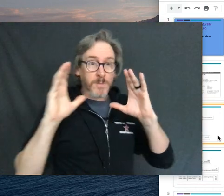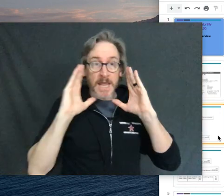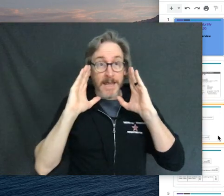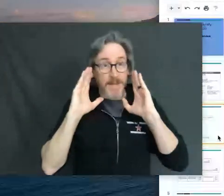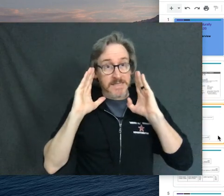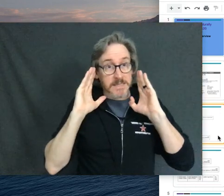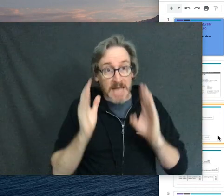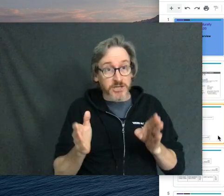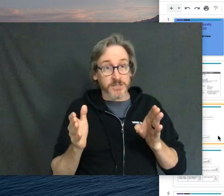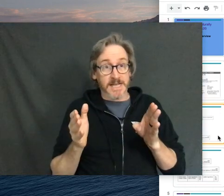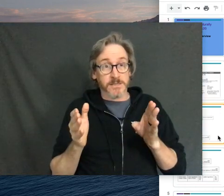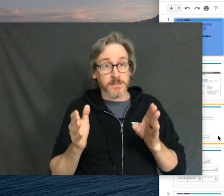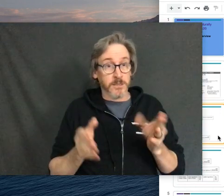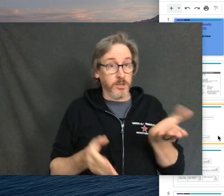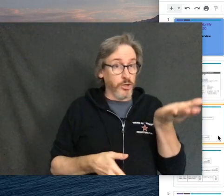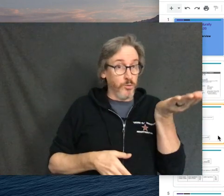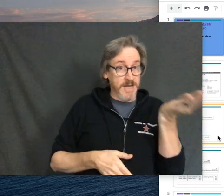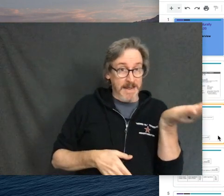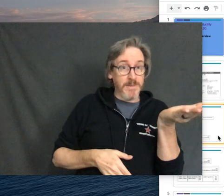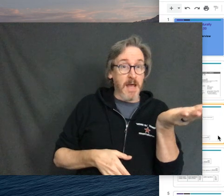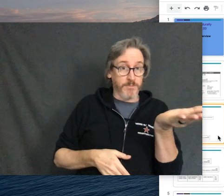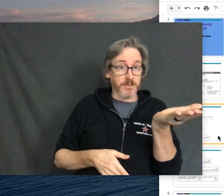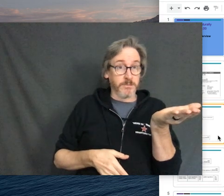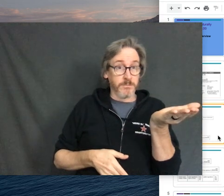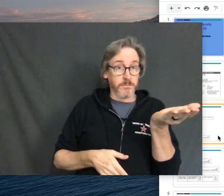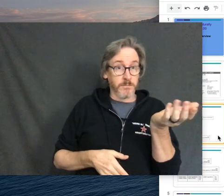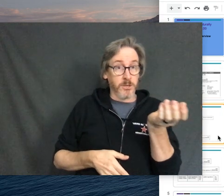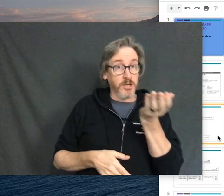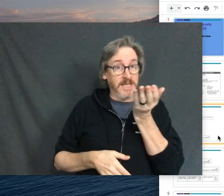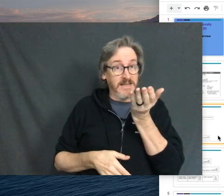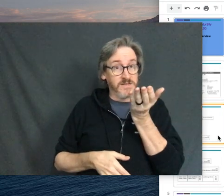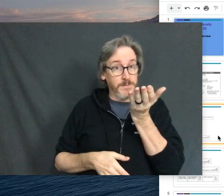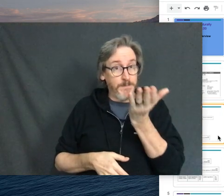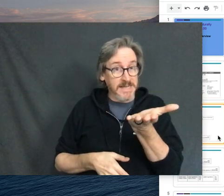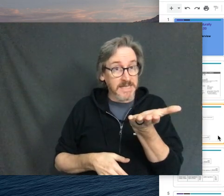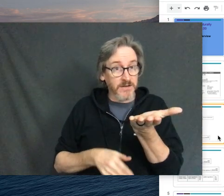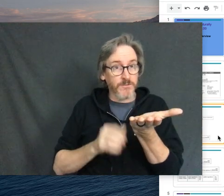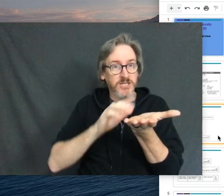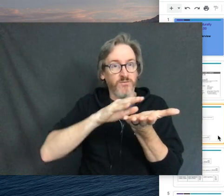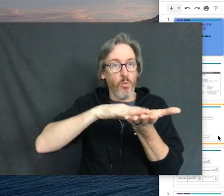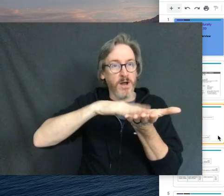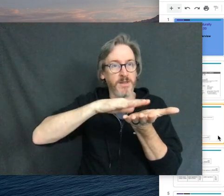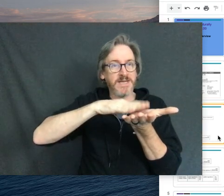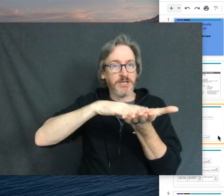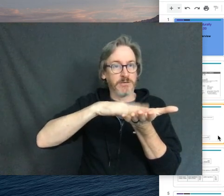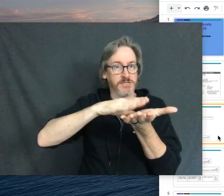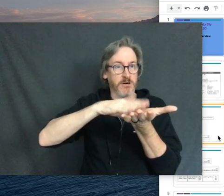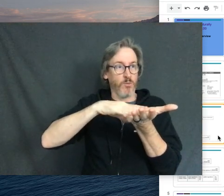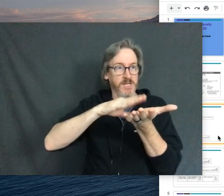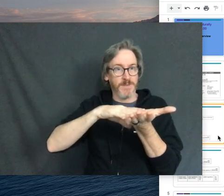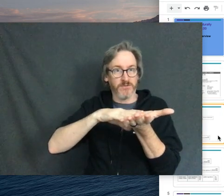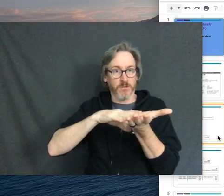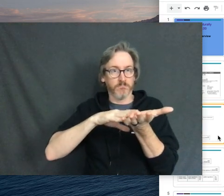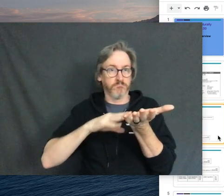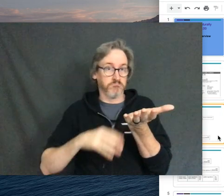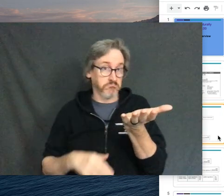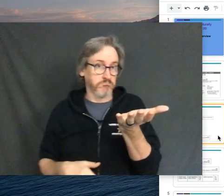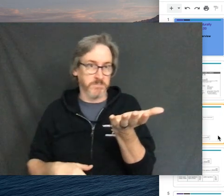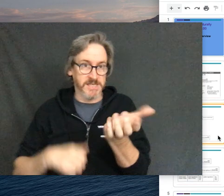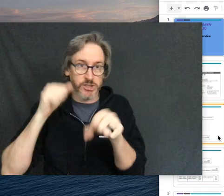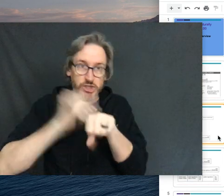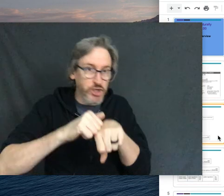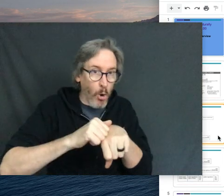So it makes logical sense. You name the object, give some basic information of what the materials are, what it's made from.